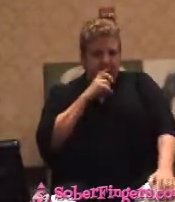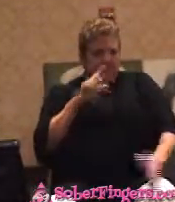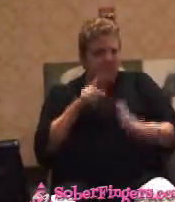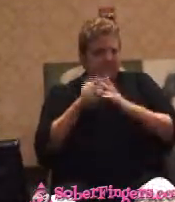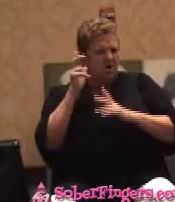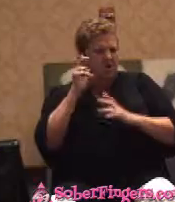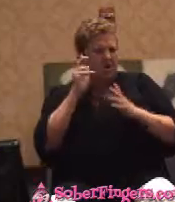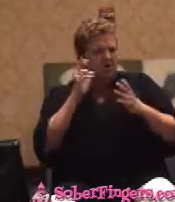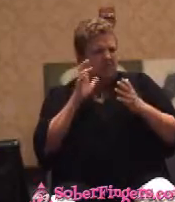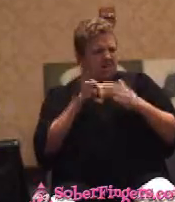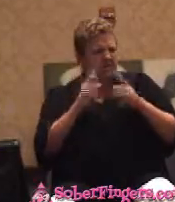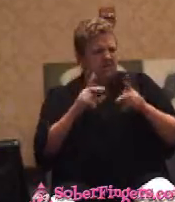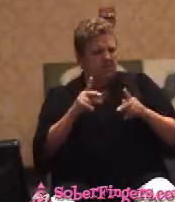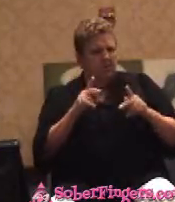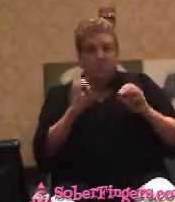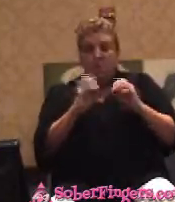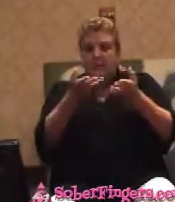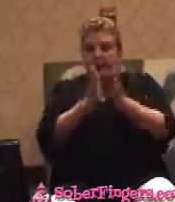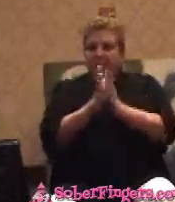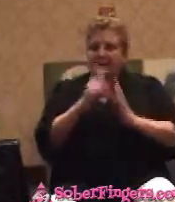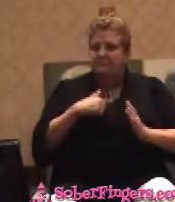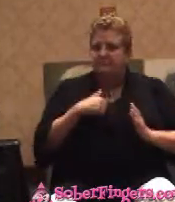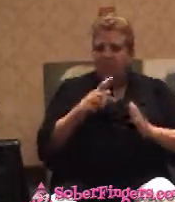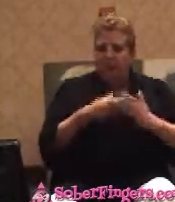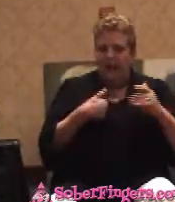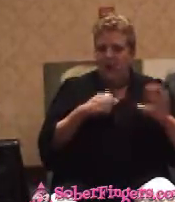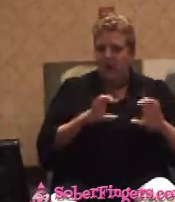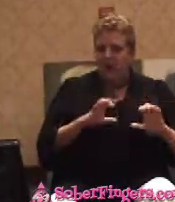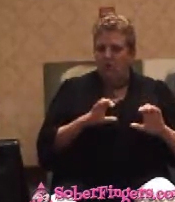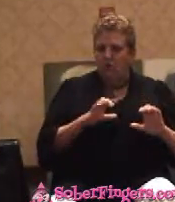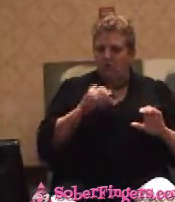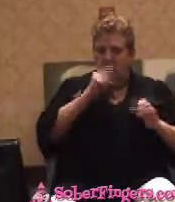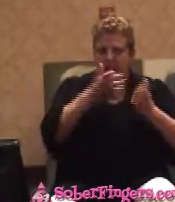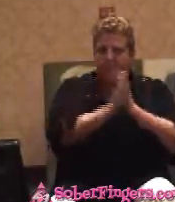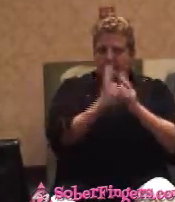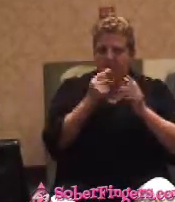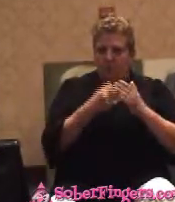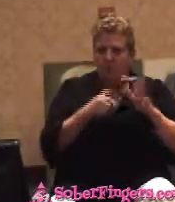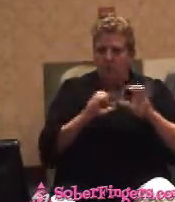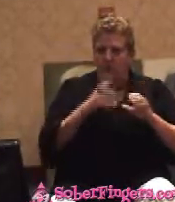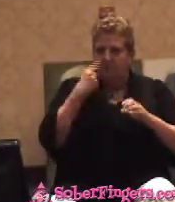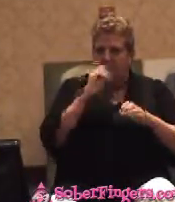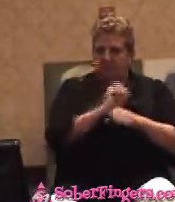of folks. Ain't nobody asked me what my professional did, for example. I'm sure I told them, but I didn't answer them.